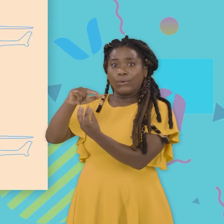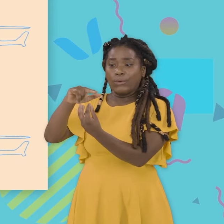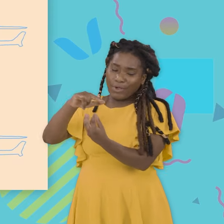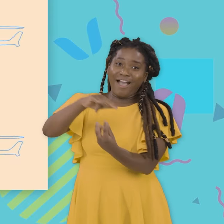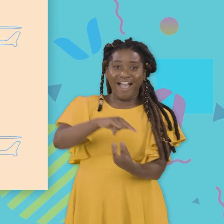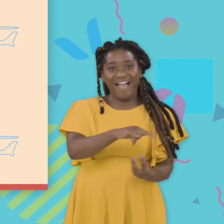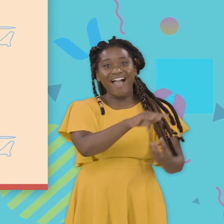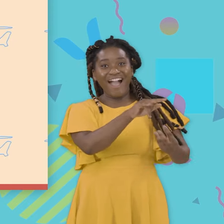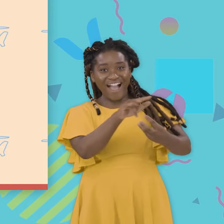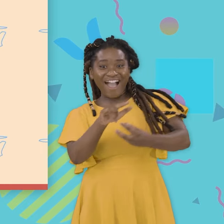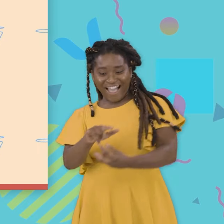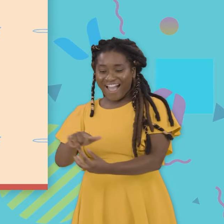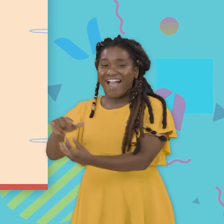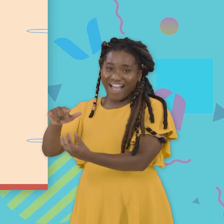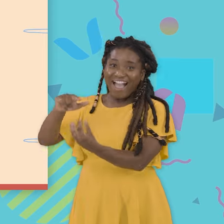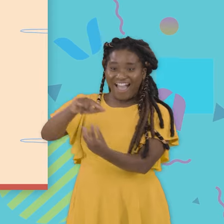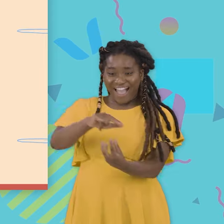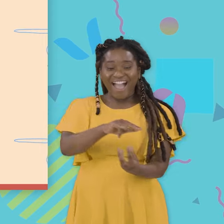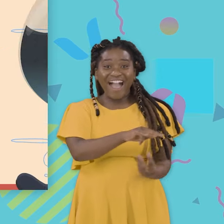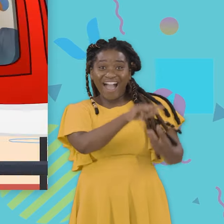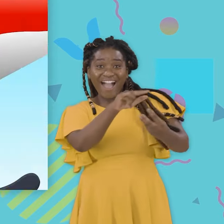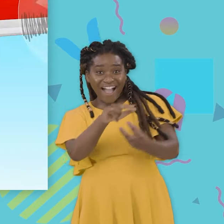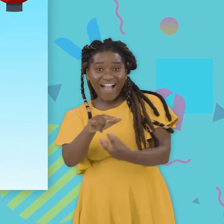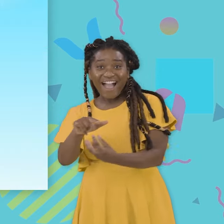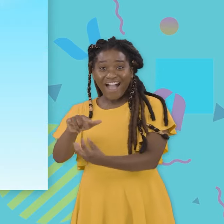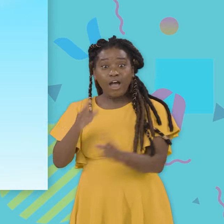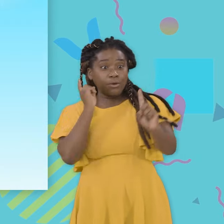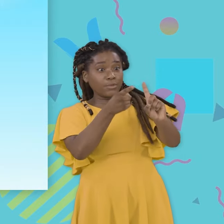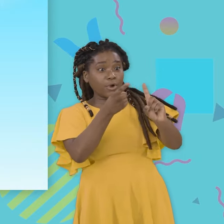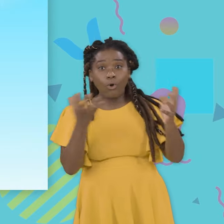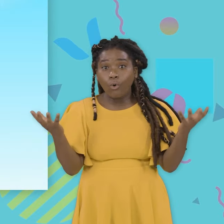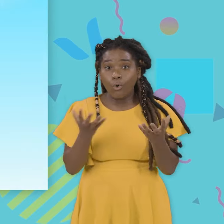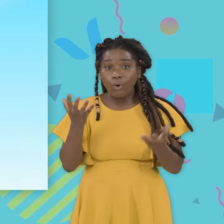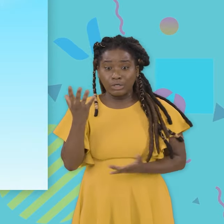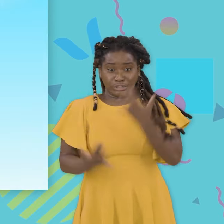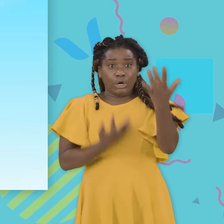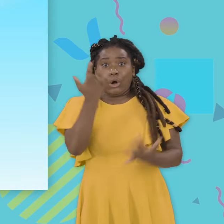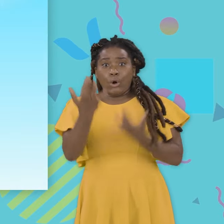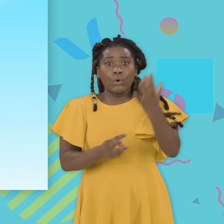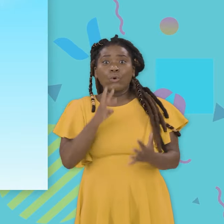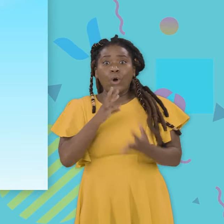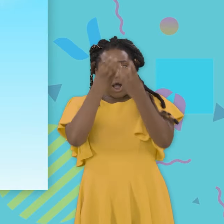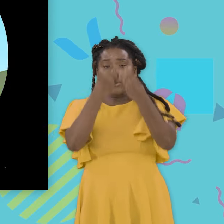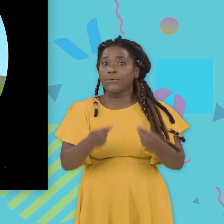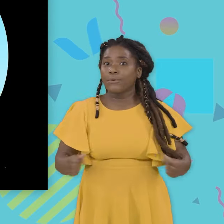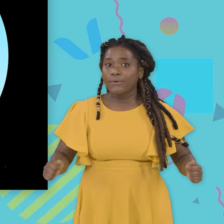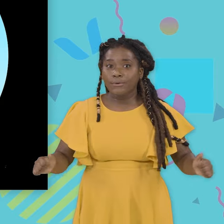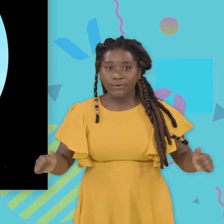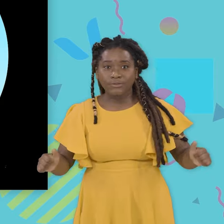firefighting helicopter On a mission to put those firecars out lots of